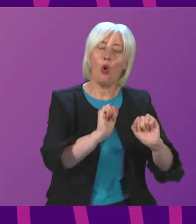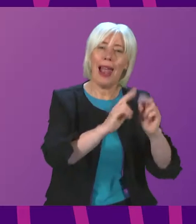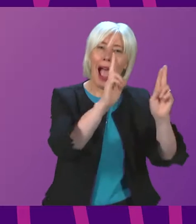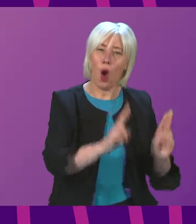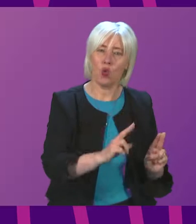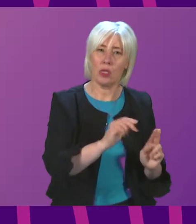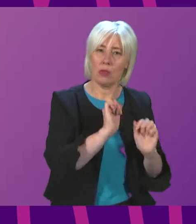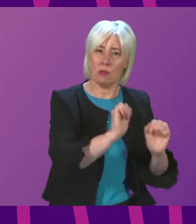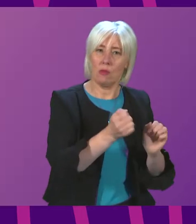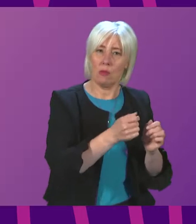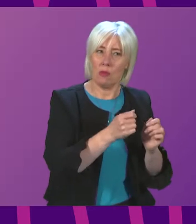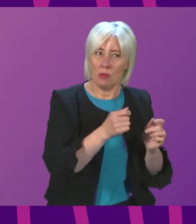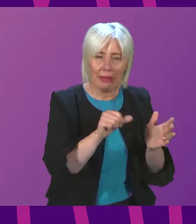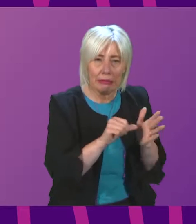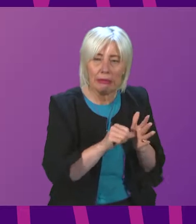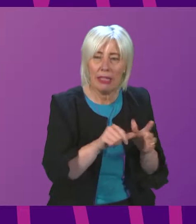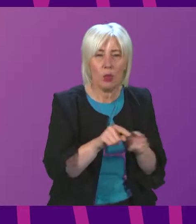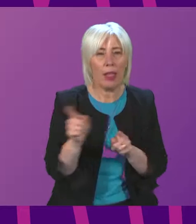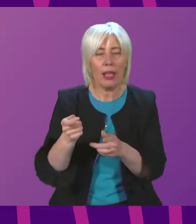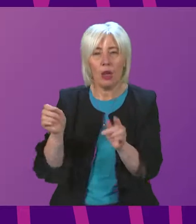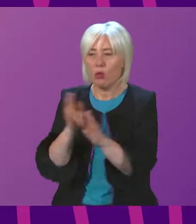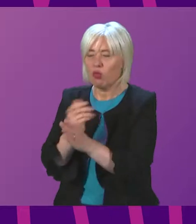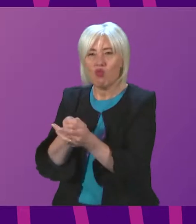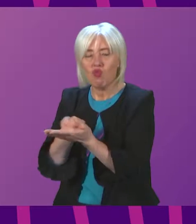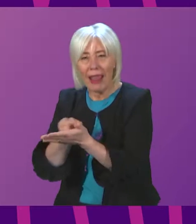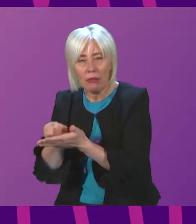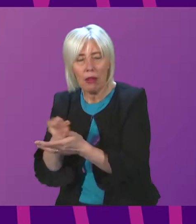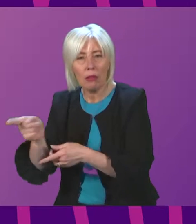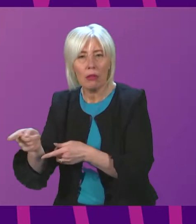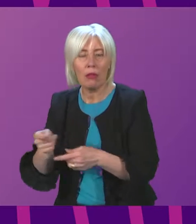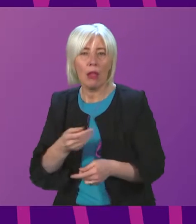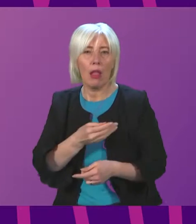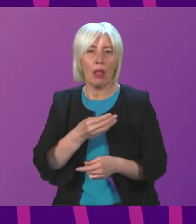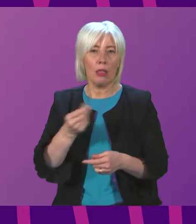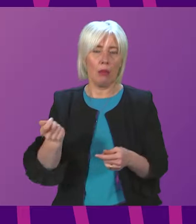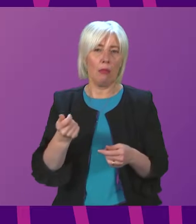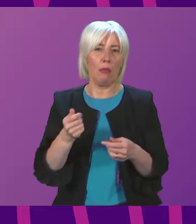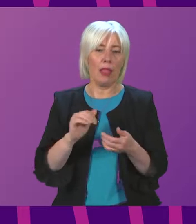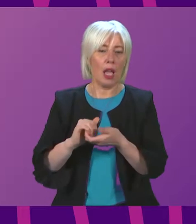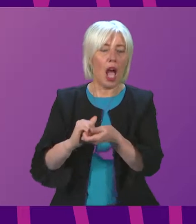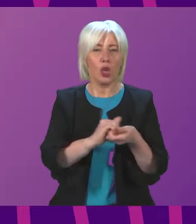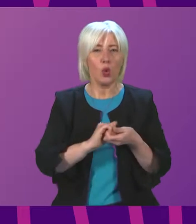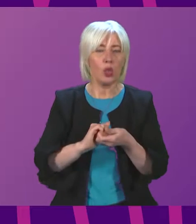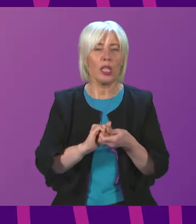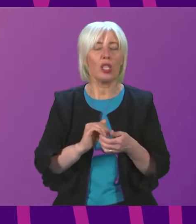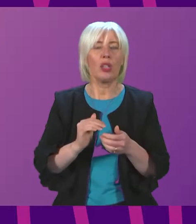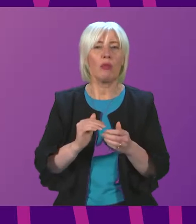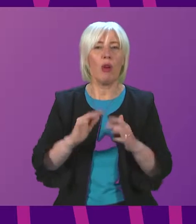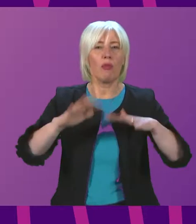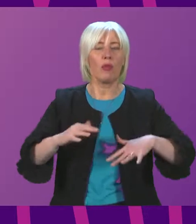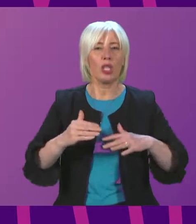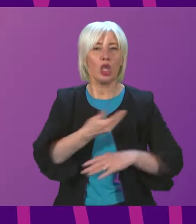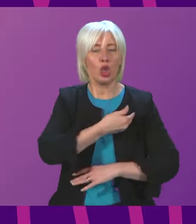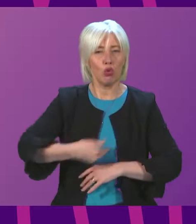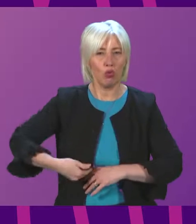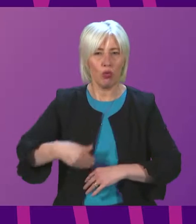sectors, including, for example, some very public statement of assurance from the Association of British Insurers and